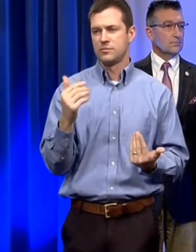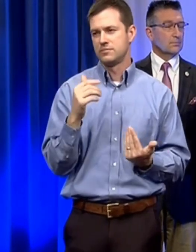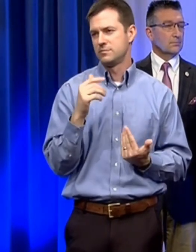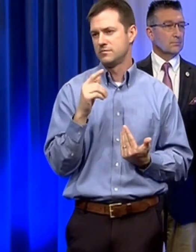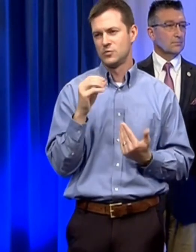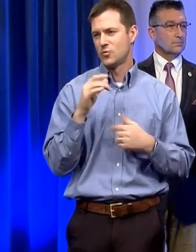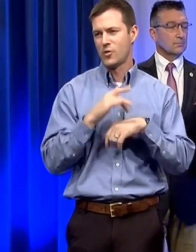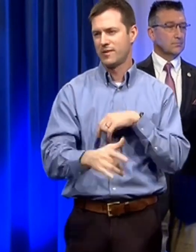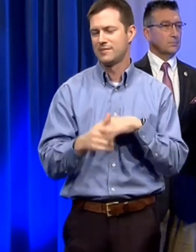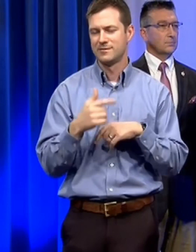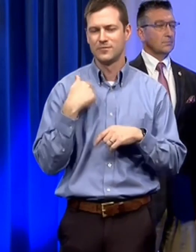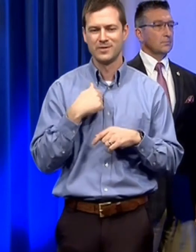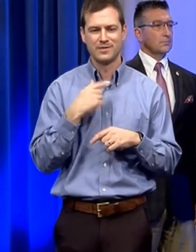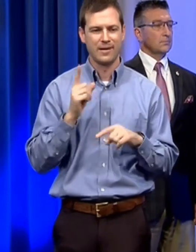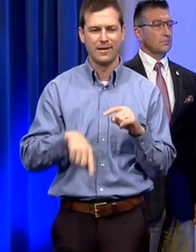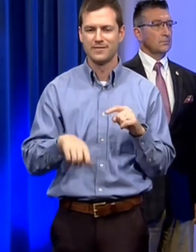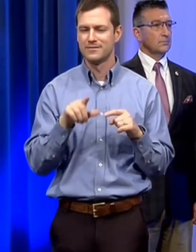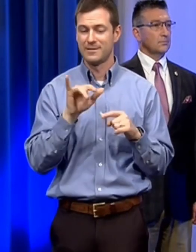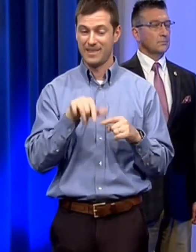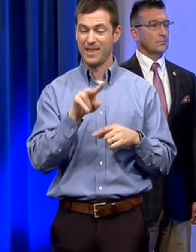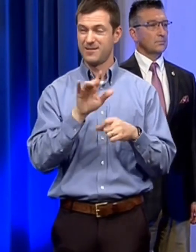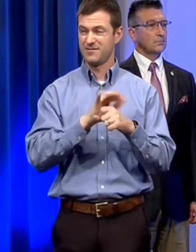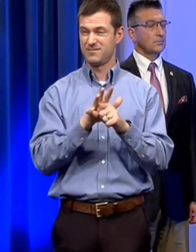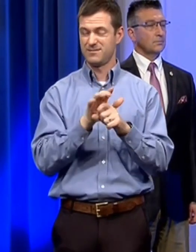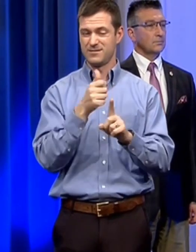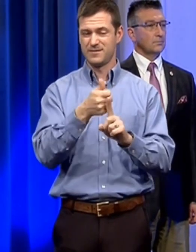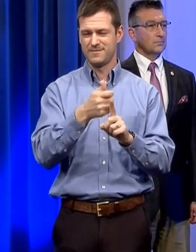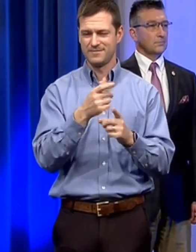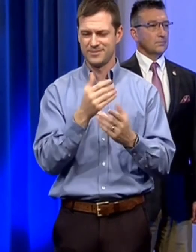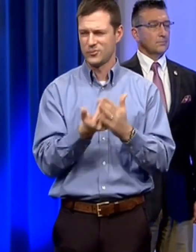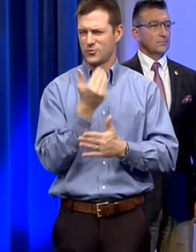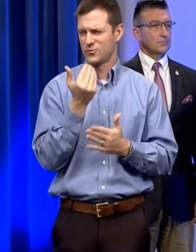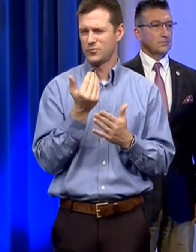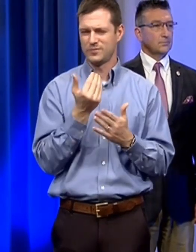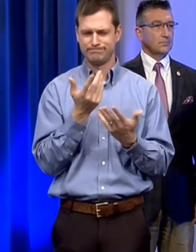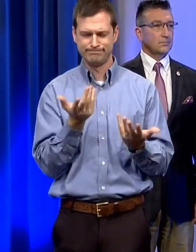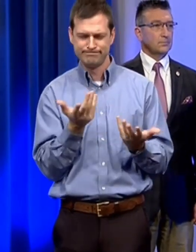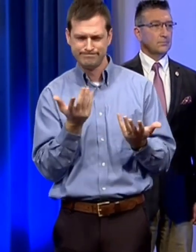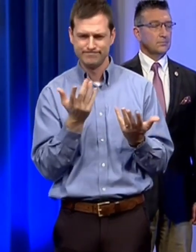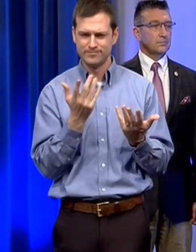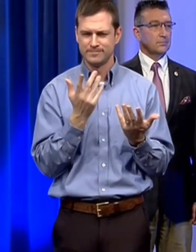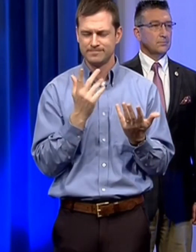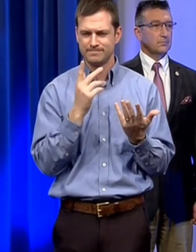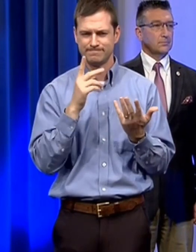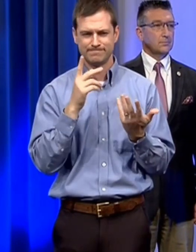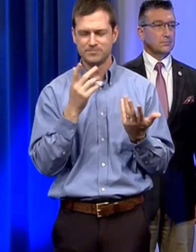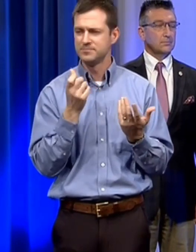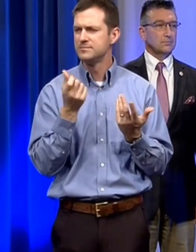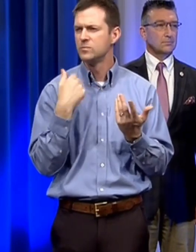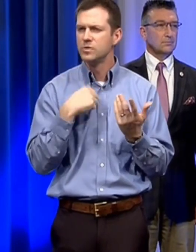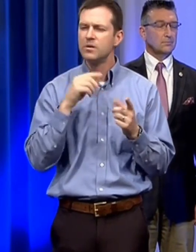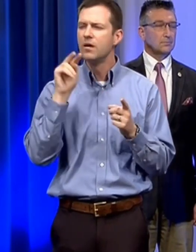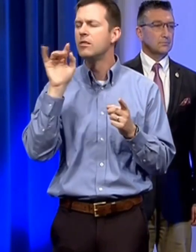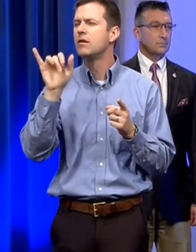what the uh what what the activity of the virus is going to be and how long things are going to continue um we can get some messages from